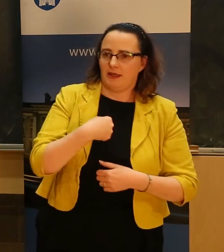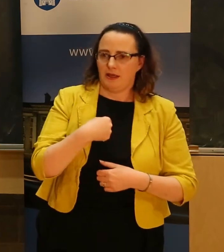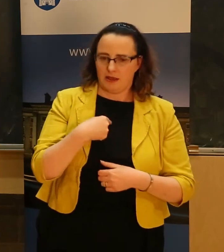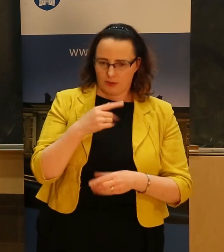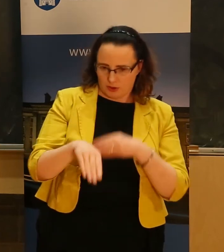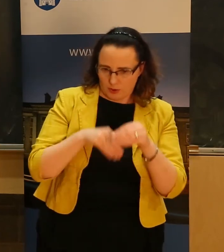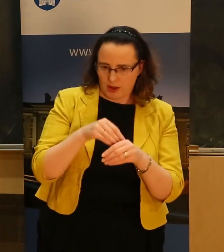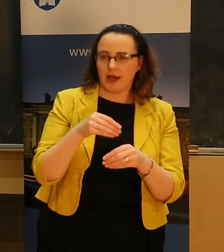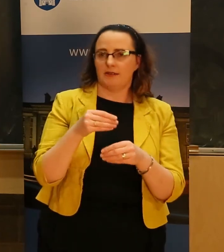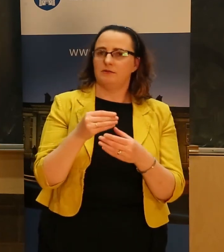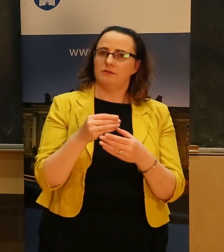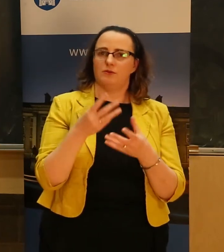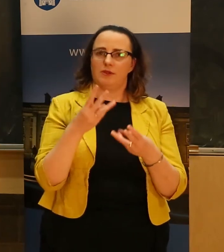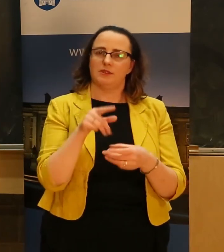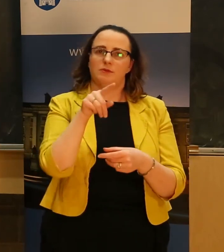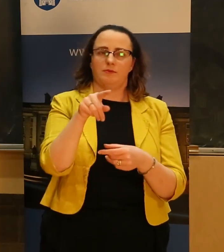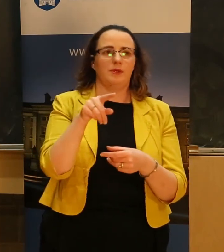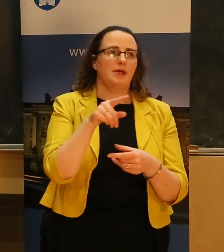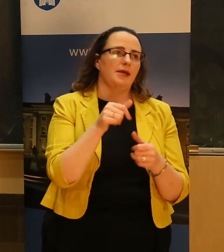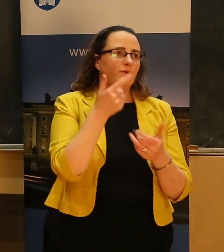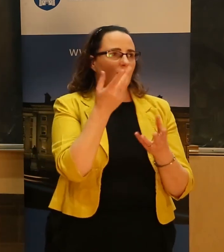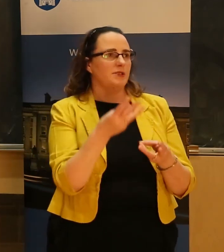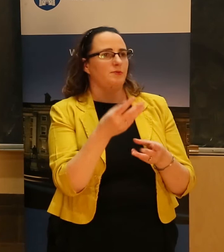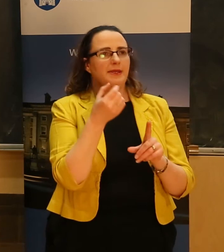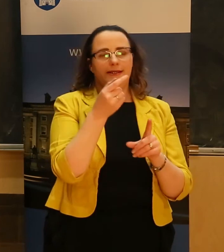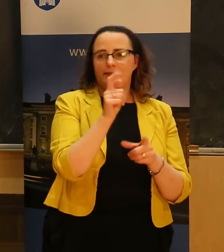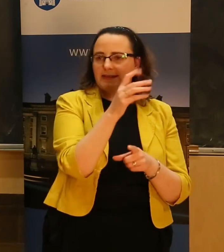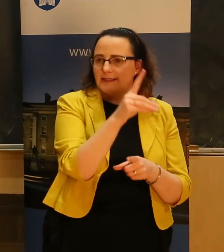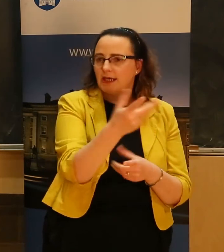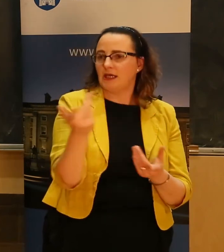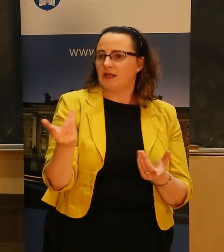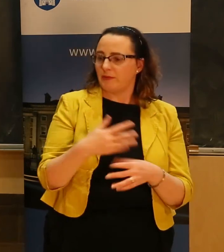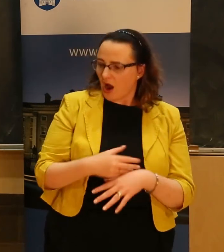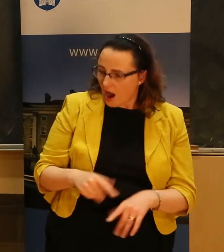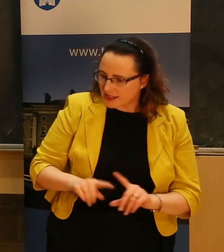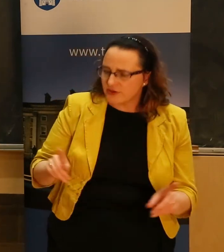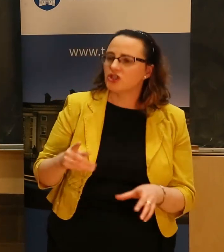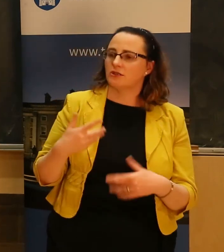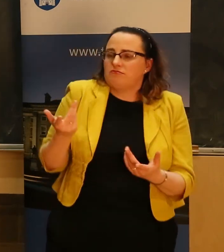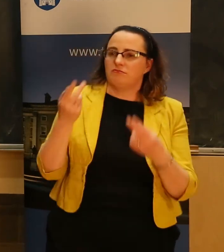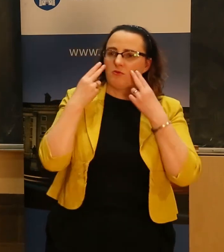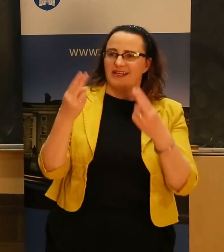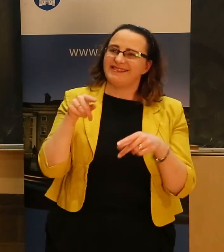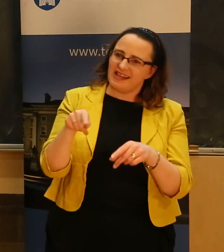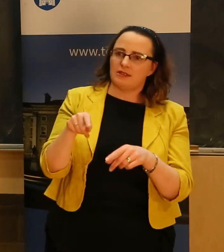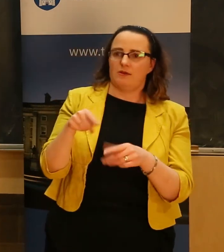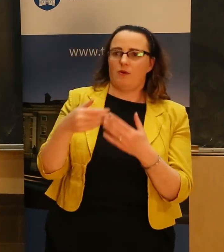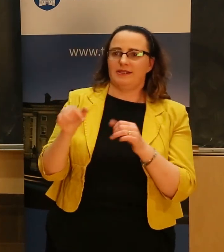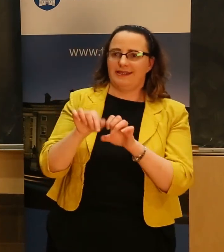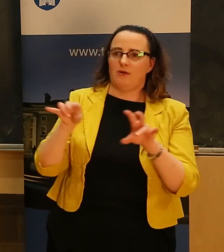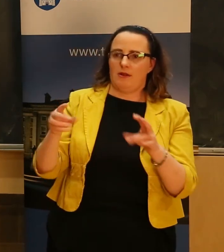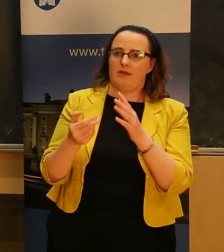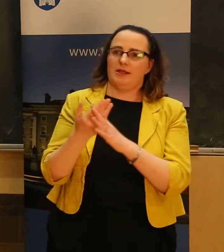Presidency of the Union or the Upper House of the Oireachtas that nobody would bat an eyelid. That's what real equality of access looks like.